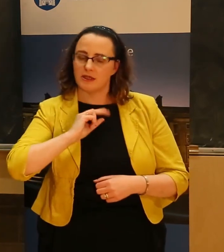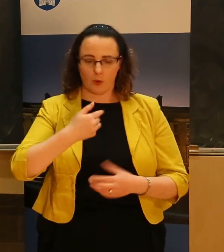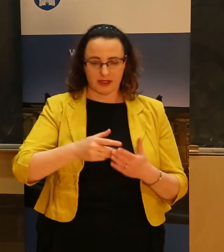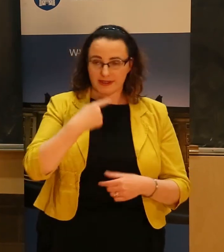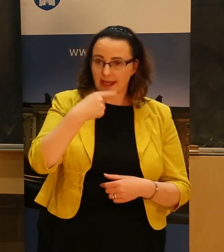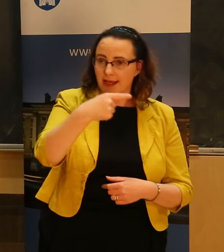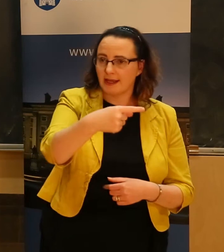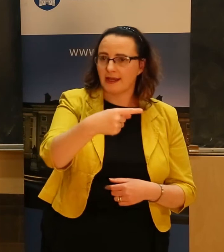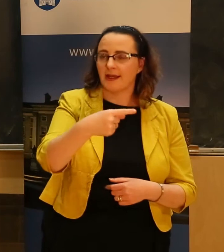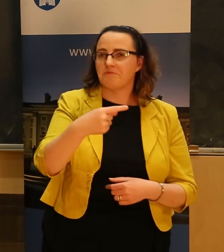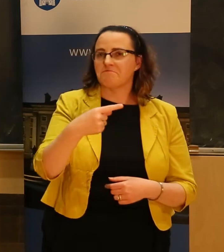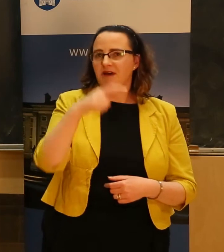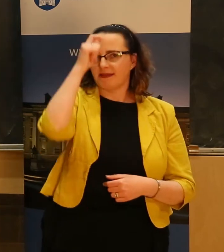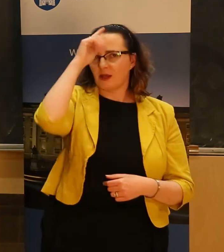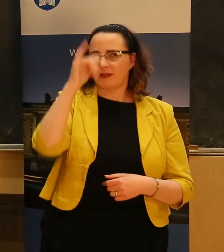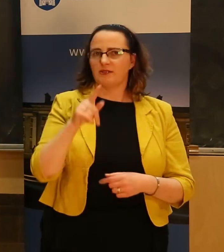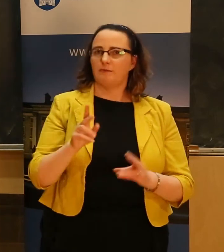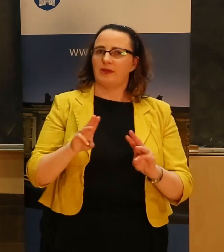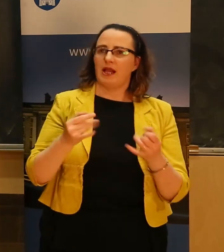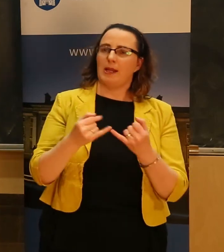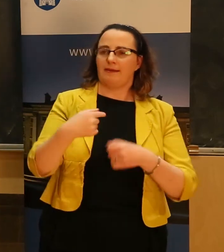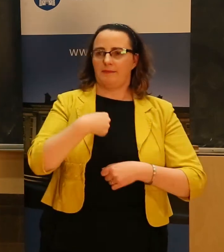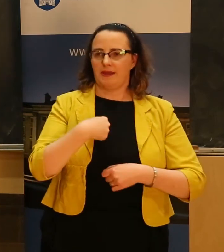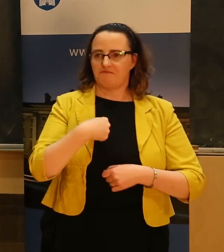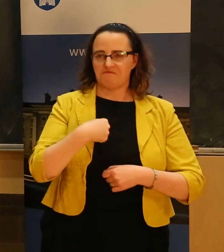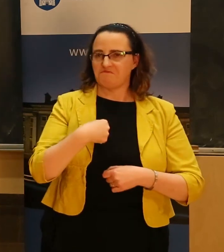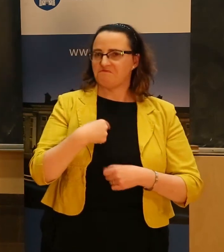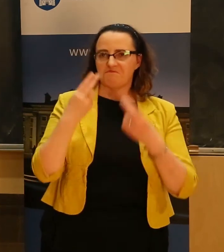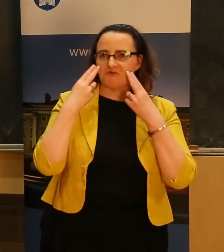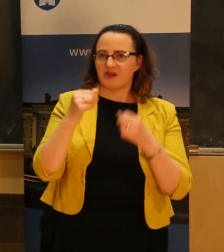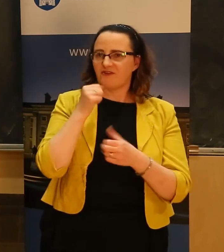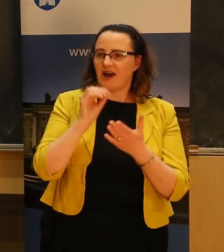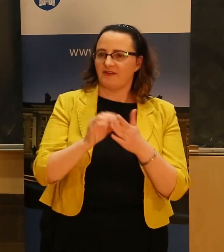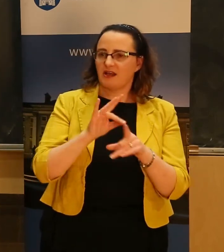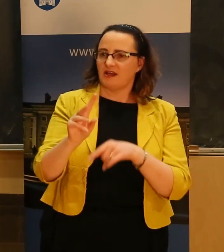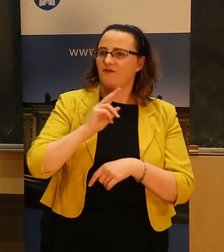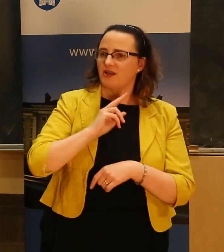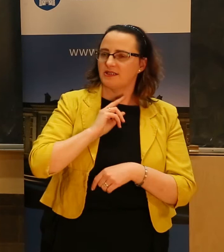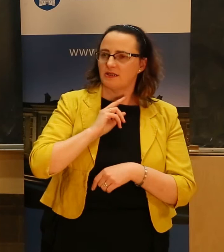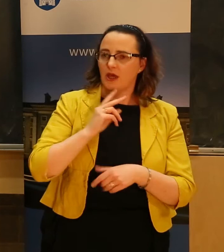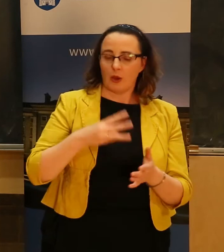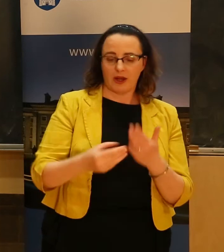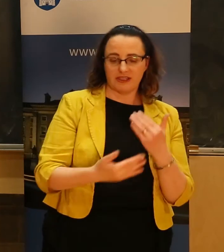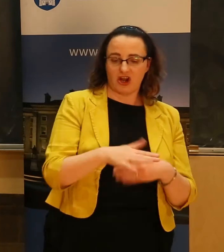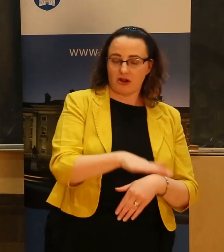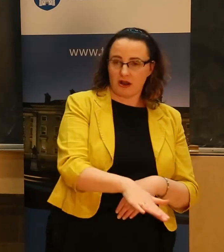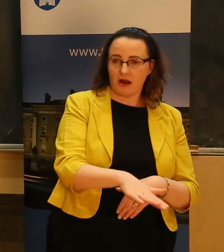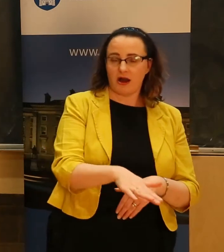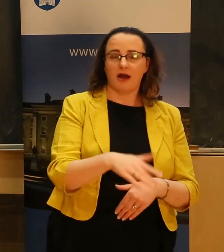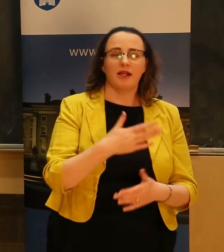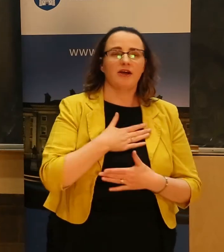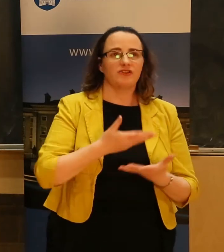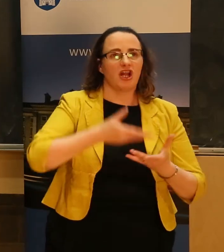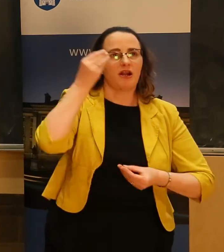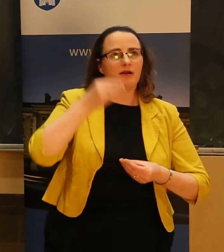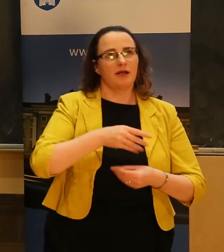saying? I think it's because people like me don't usually have a voice. As a child I loved to learn. I had